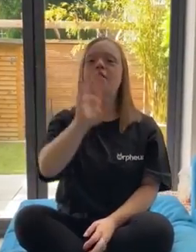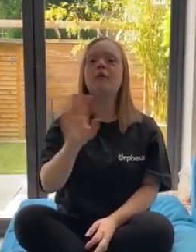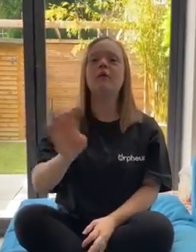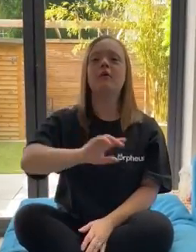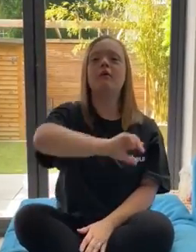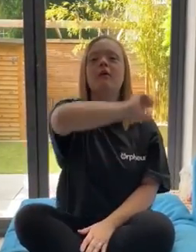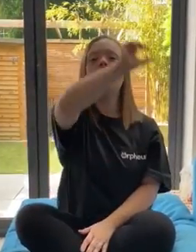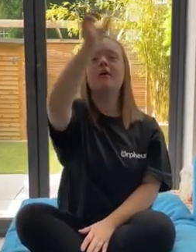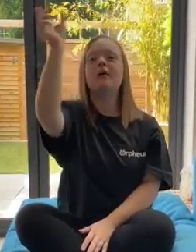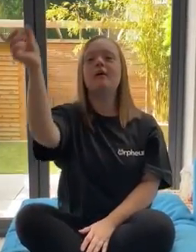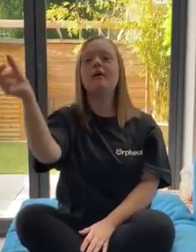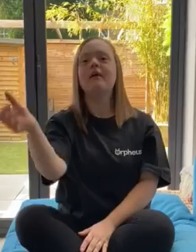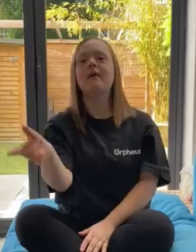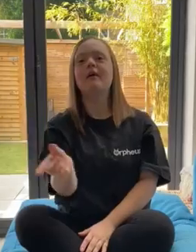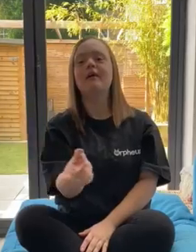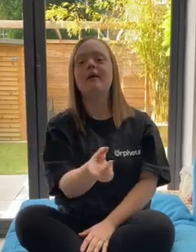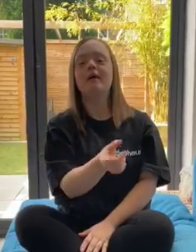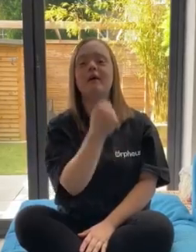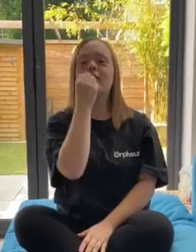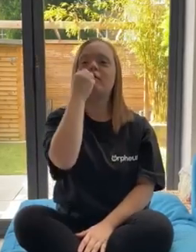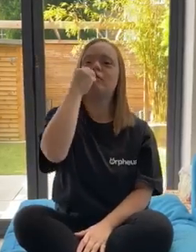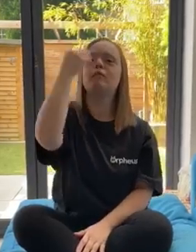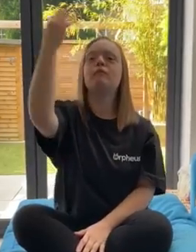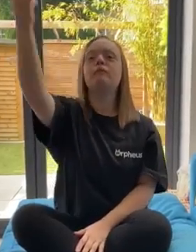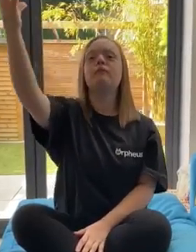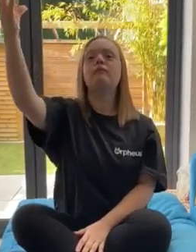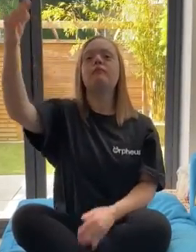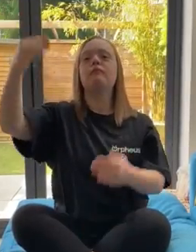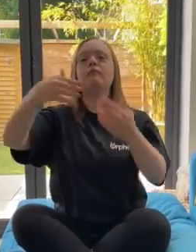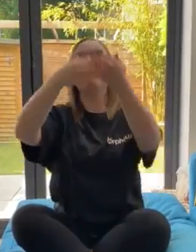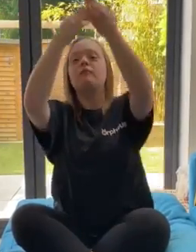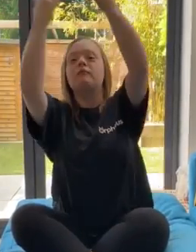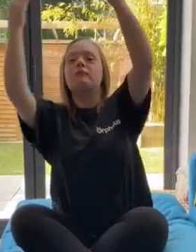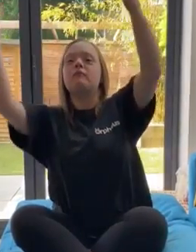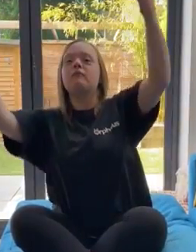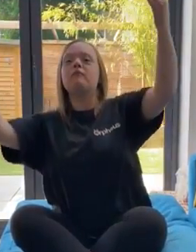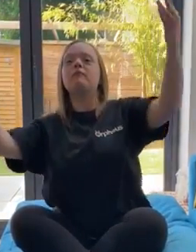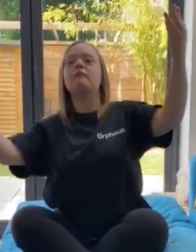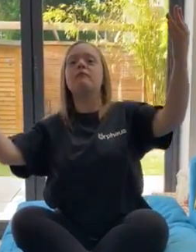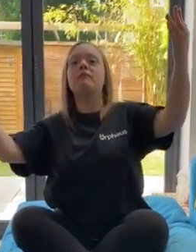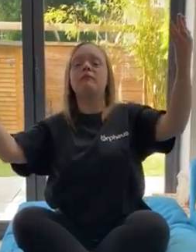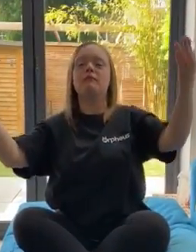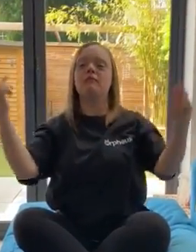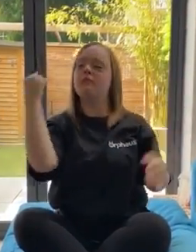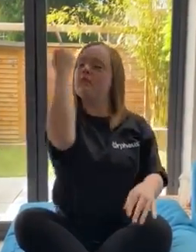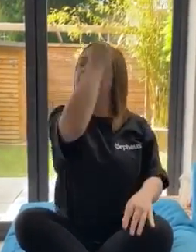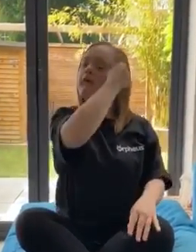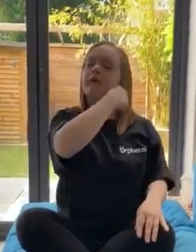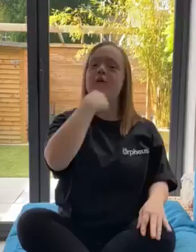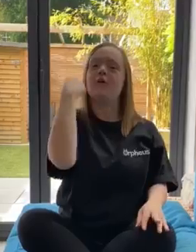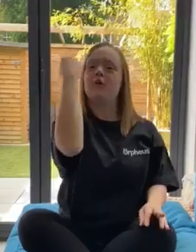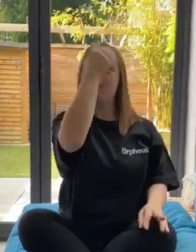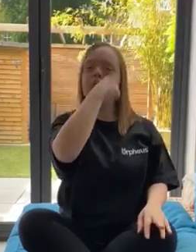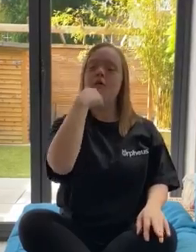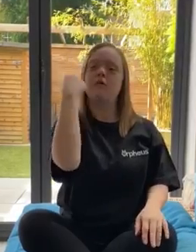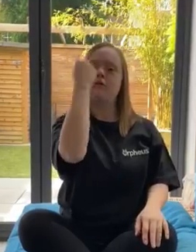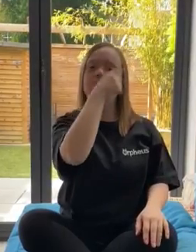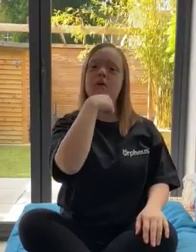of the rainbow, so pretty in the sky, are also the faces